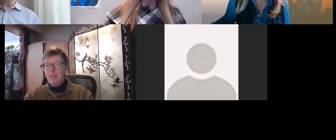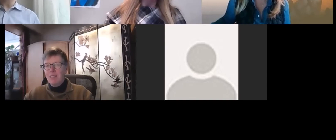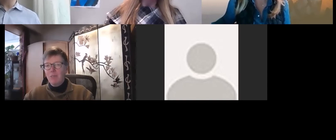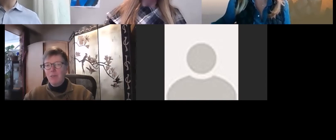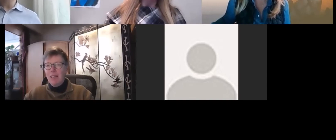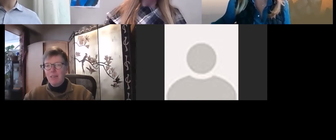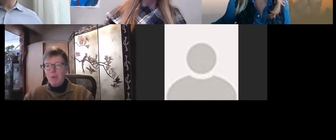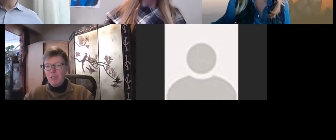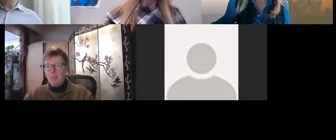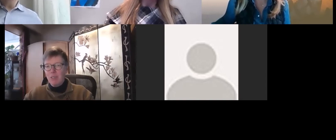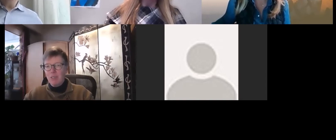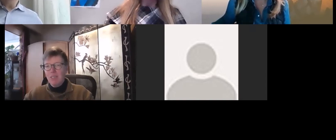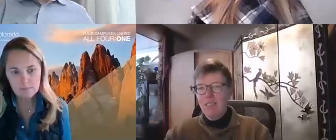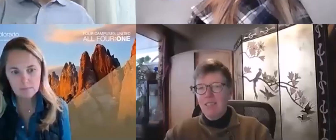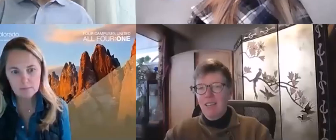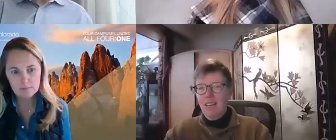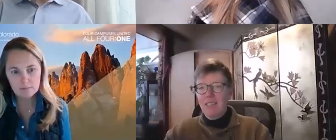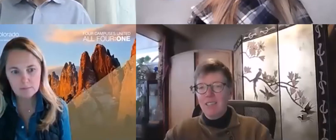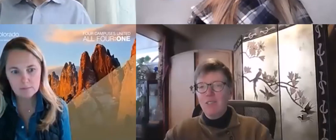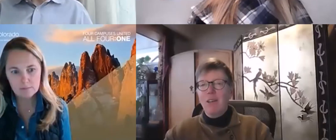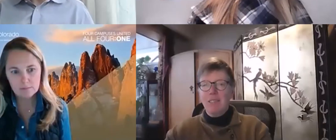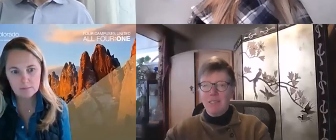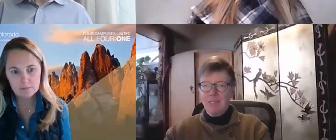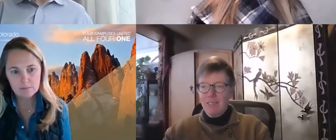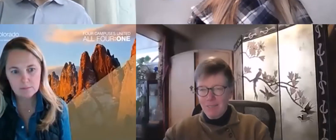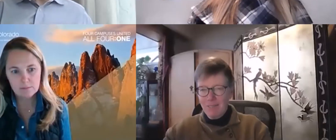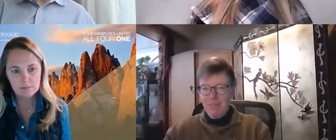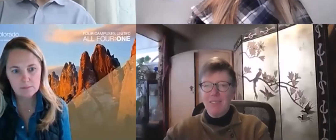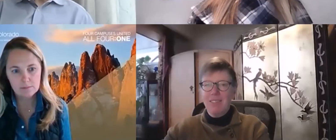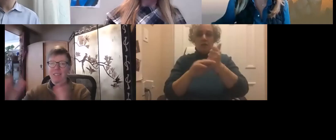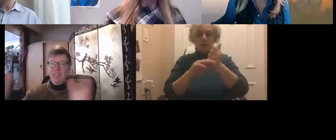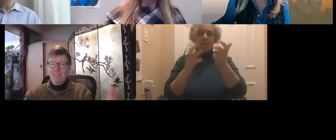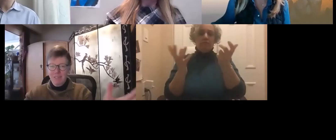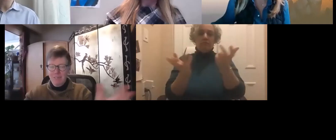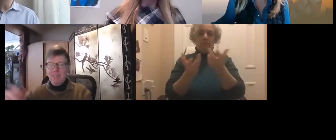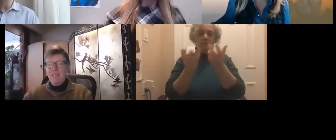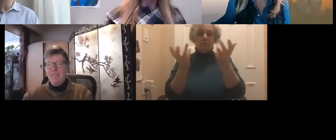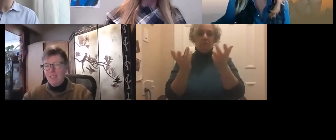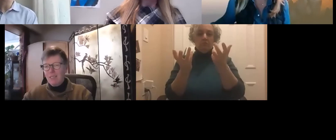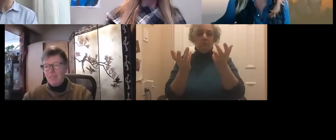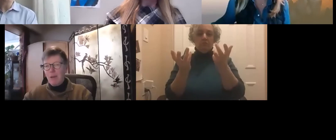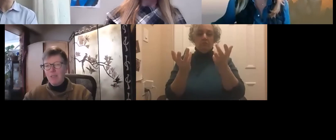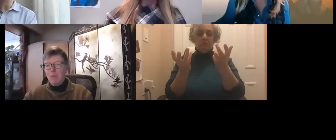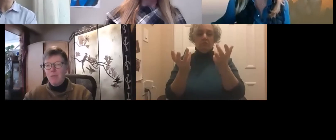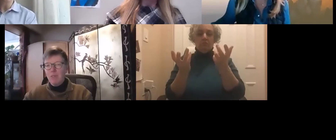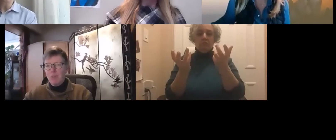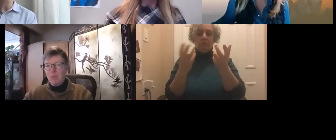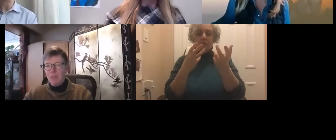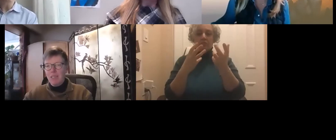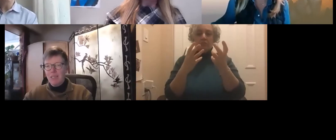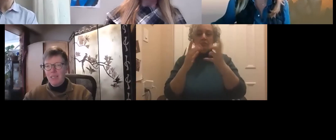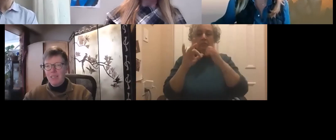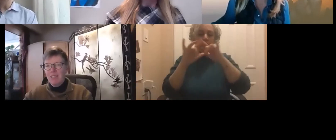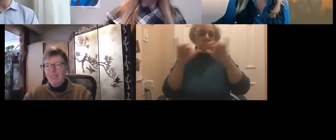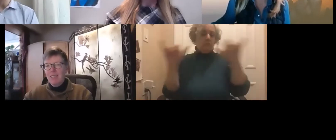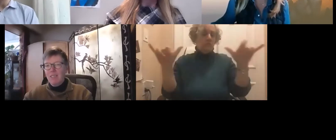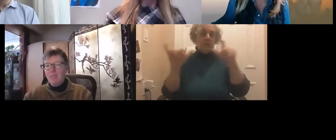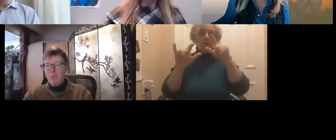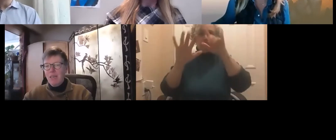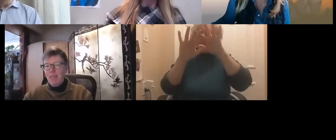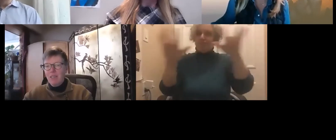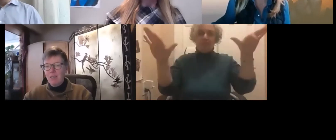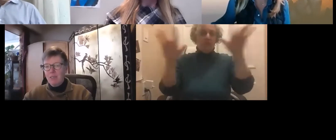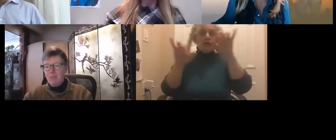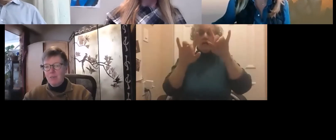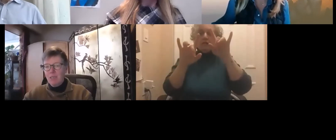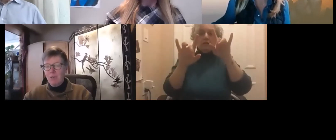we create measures that address the spectrum of diversity, then there's